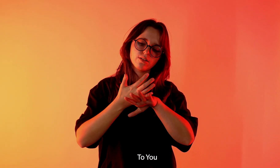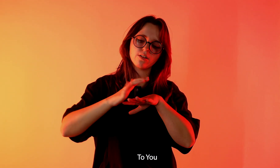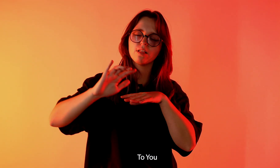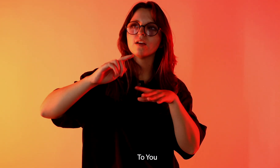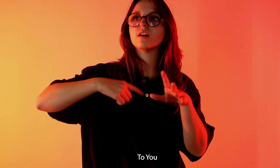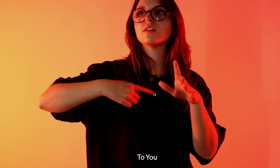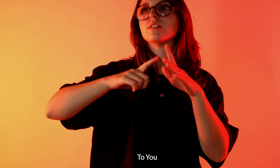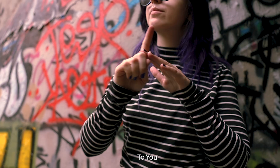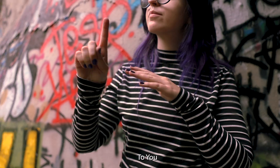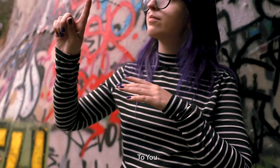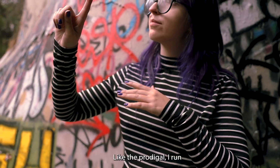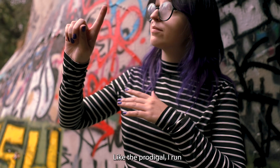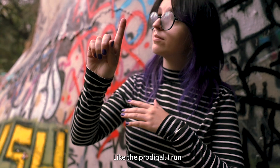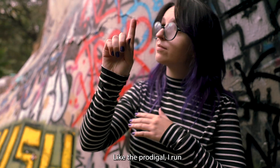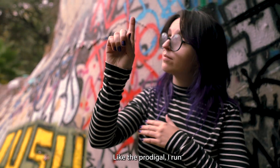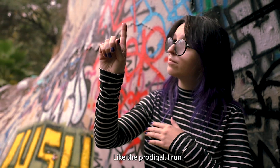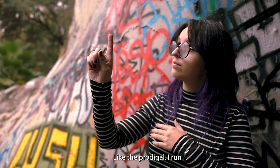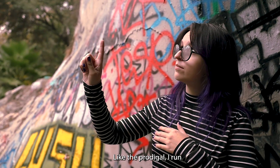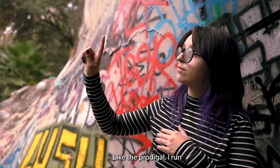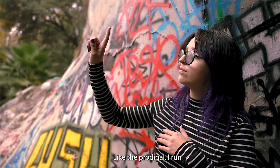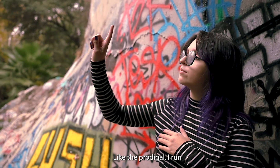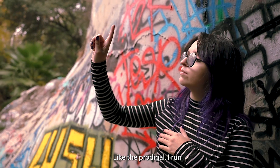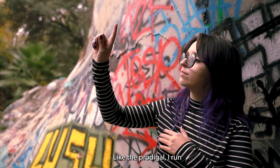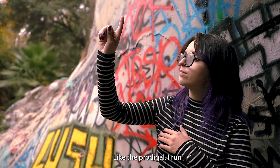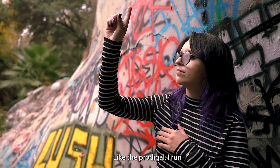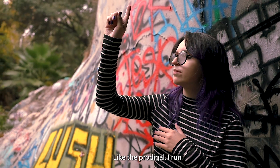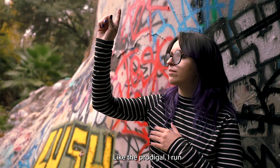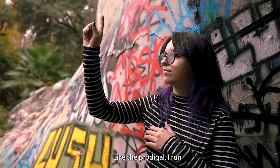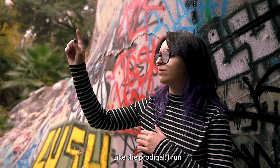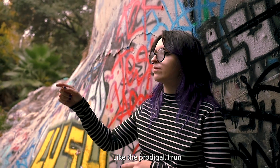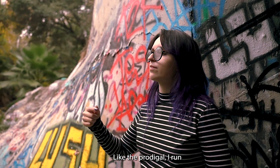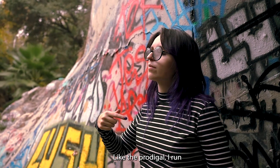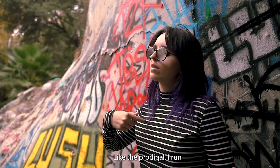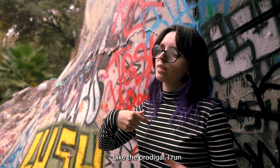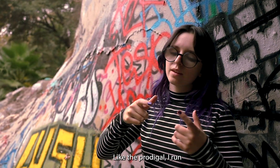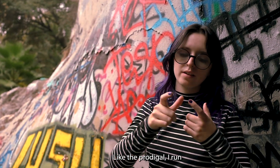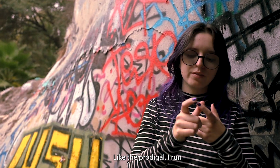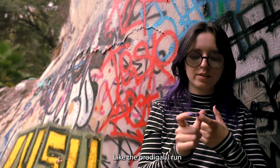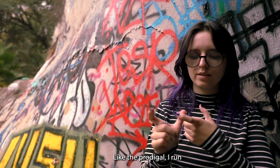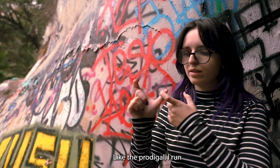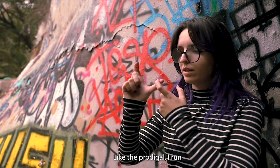you, like the prodigal I run.